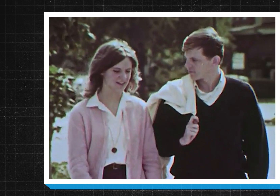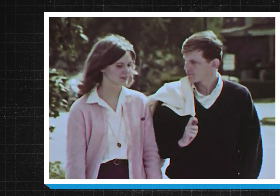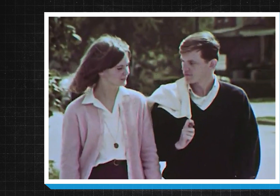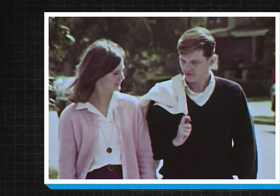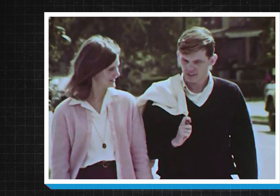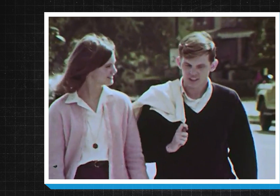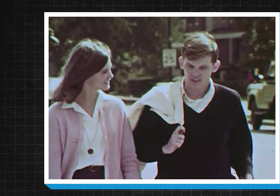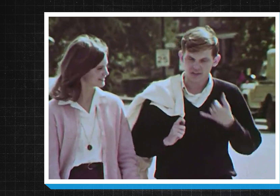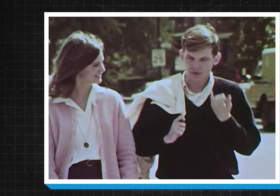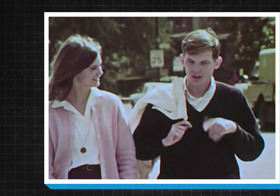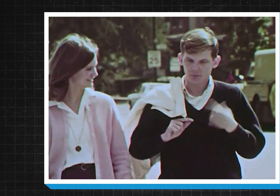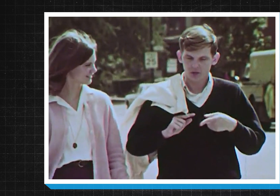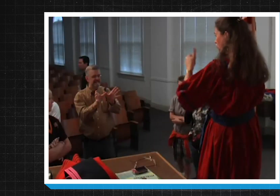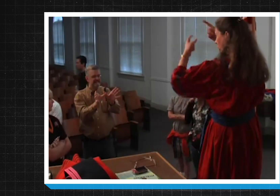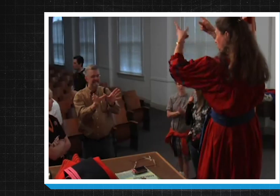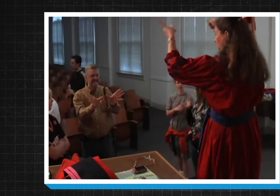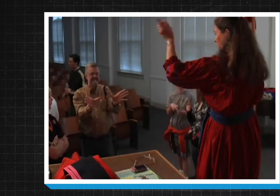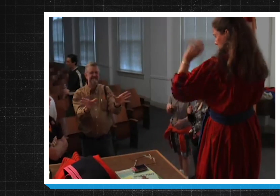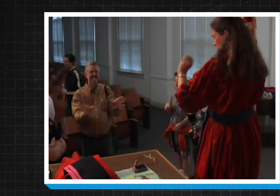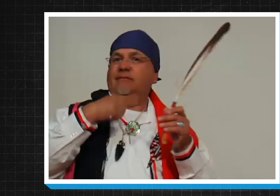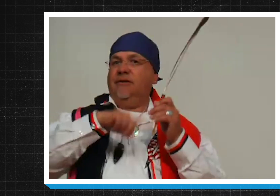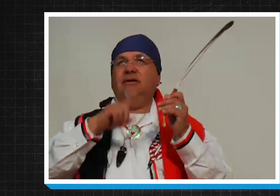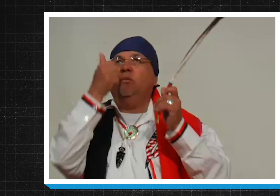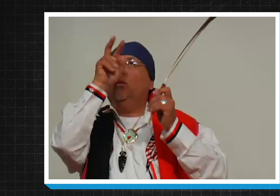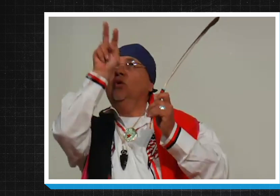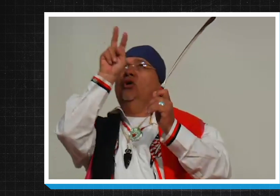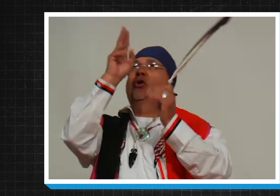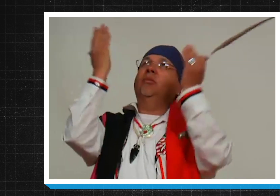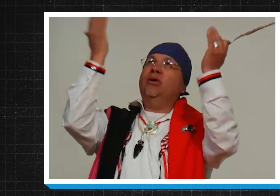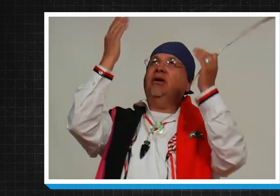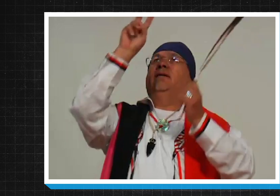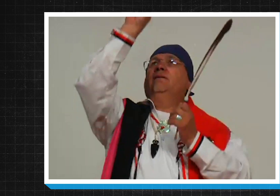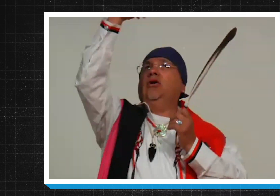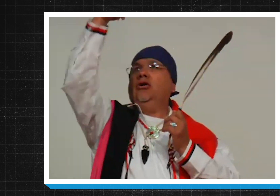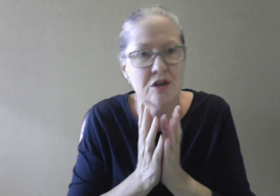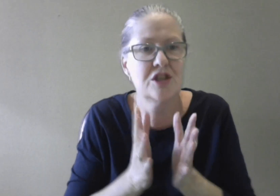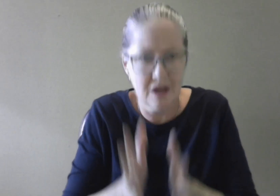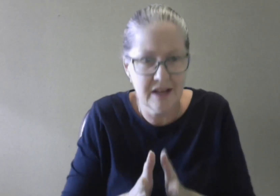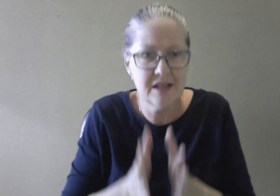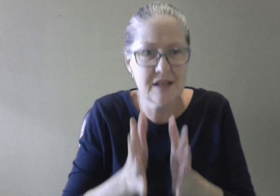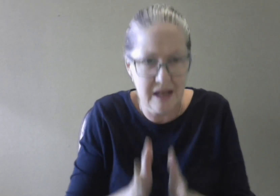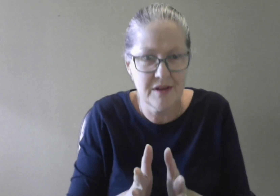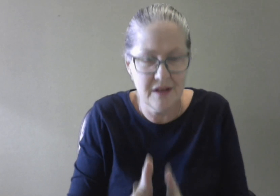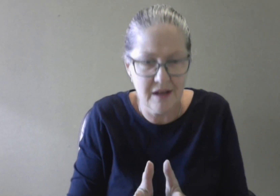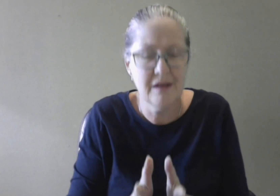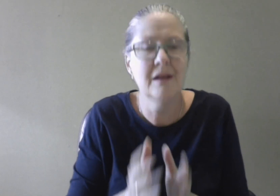the subtle changes in hand movement, body movement and facial expression. You can sign the same thing